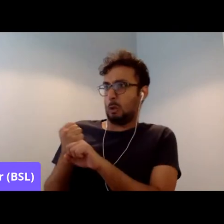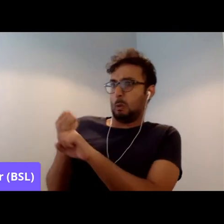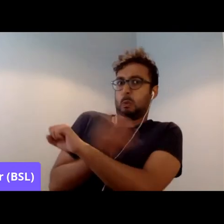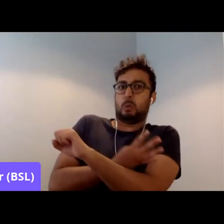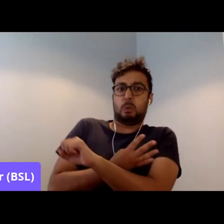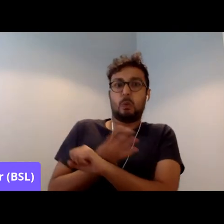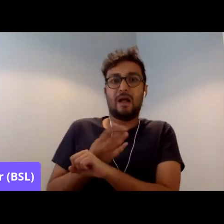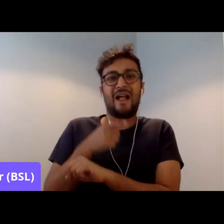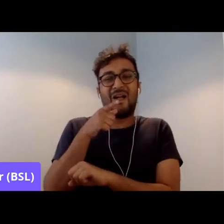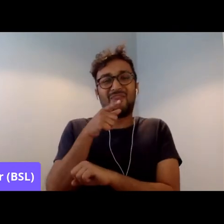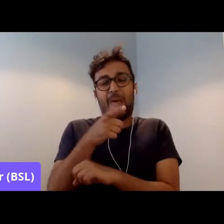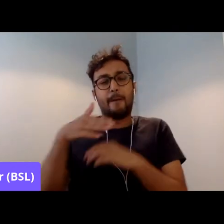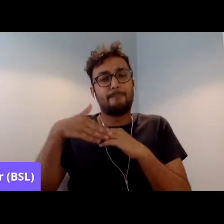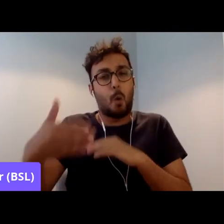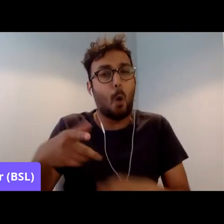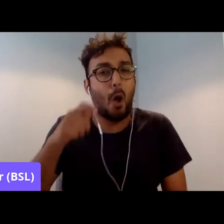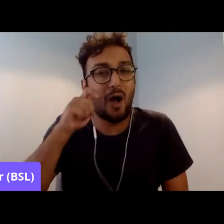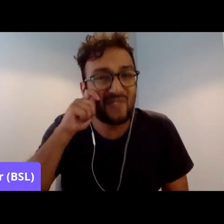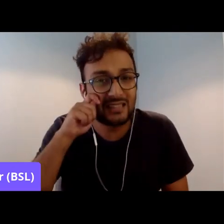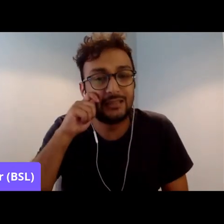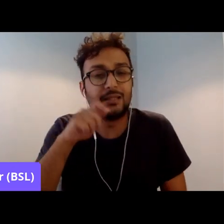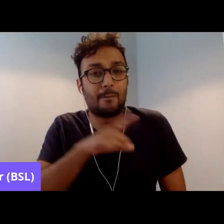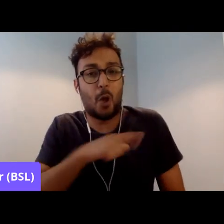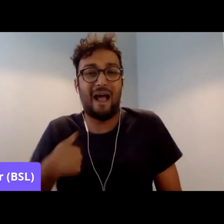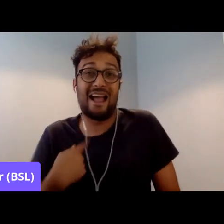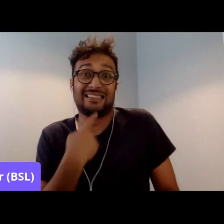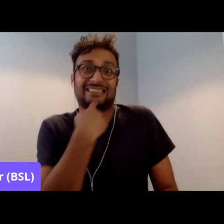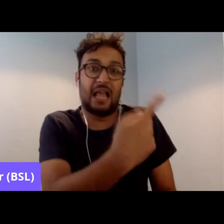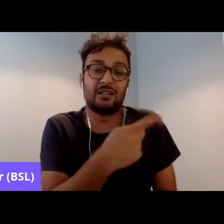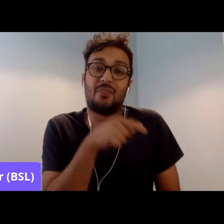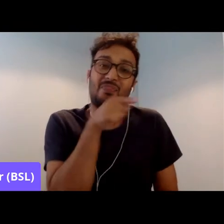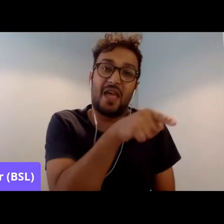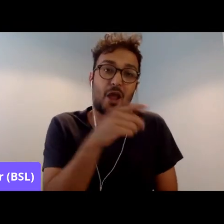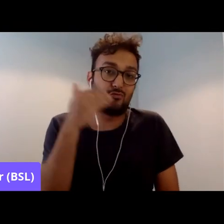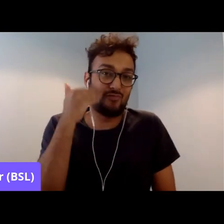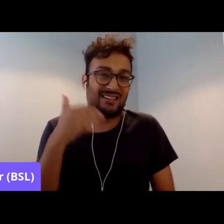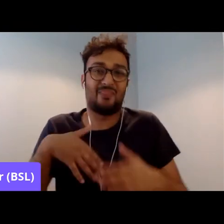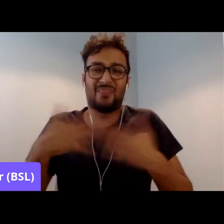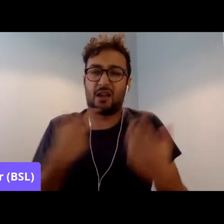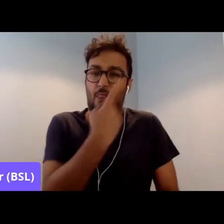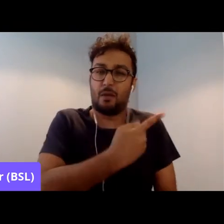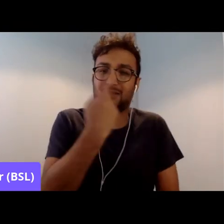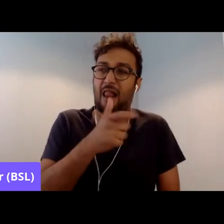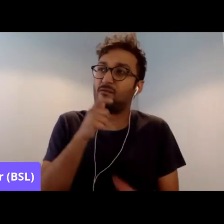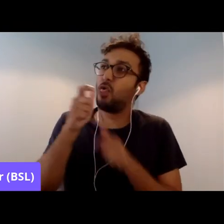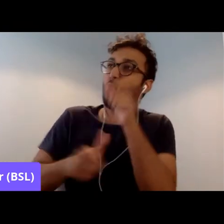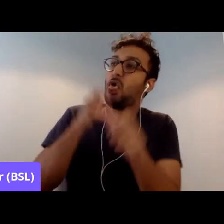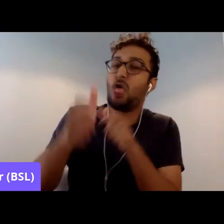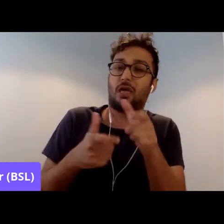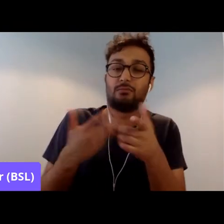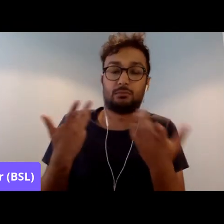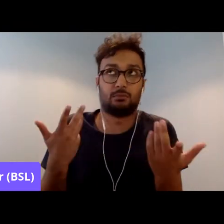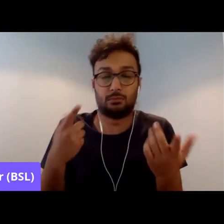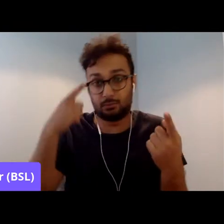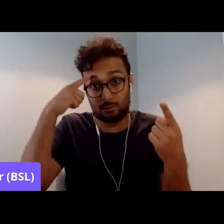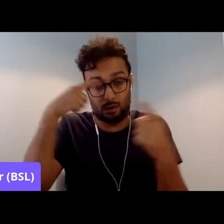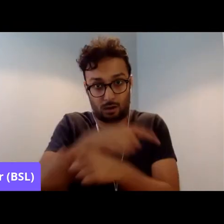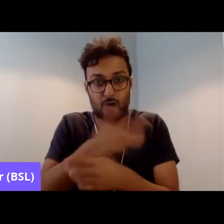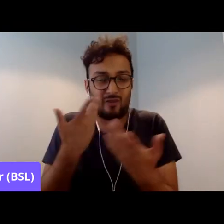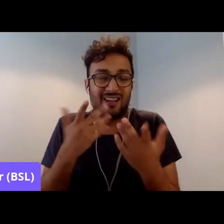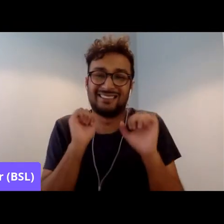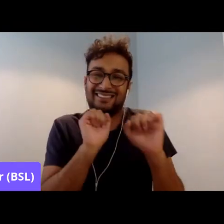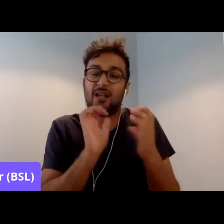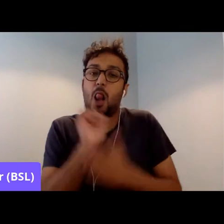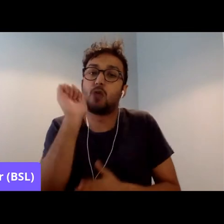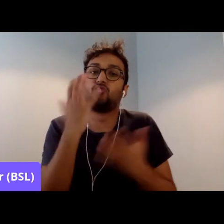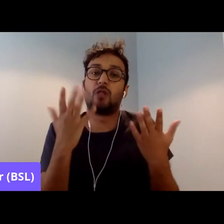racist. And that's that's something more cultural that we have, right? And in some kinds of ways, I feel that though sometimes some people may